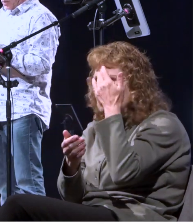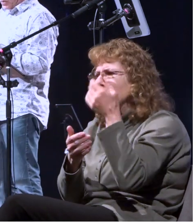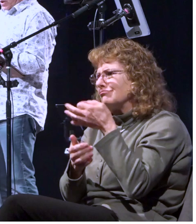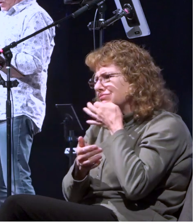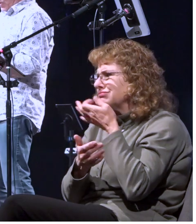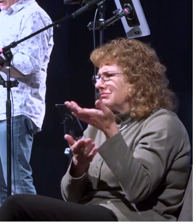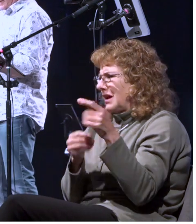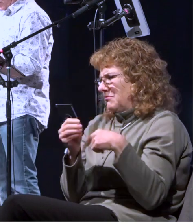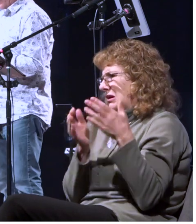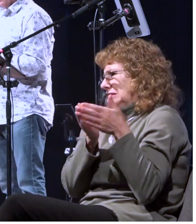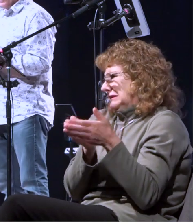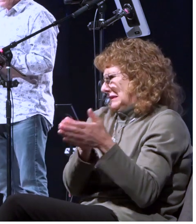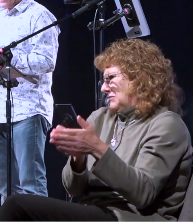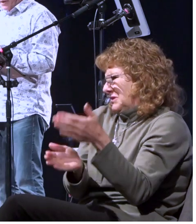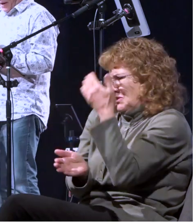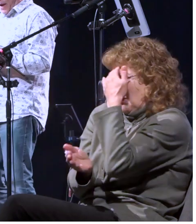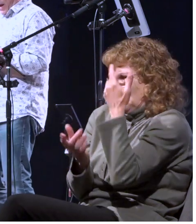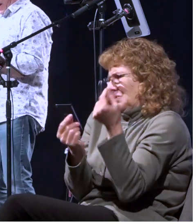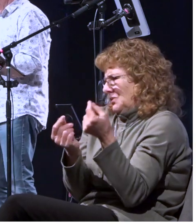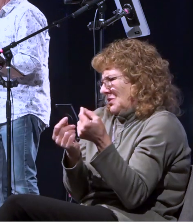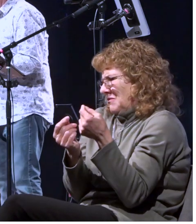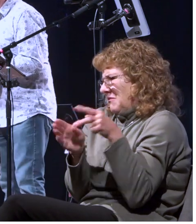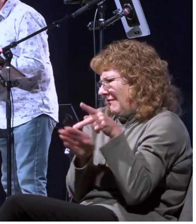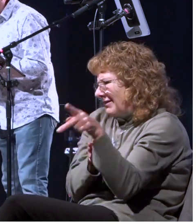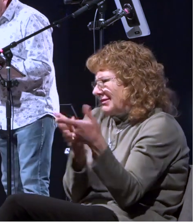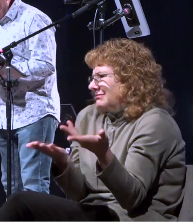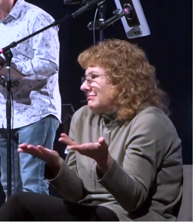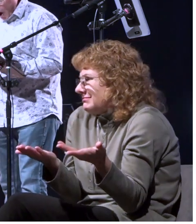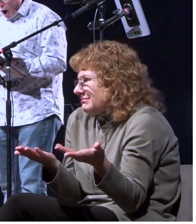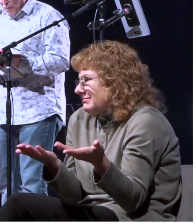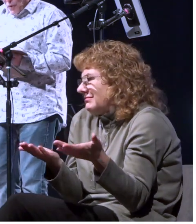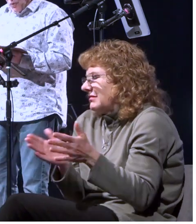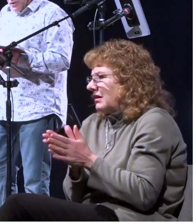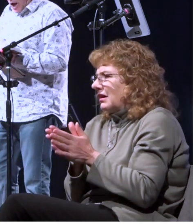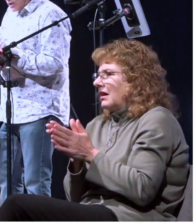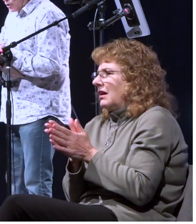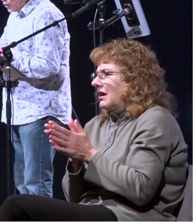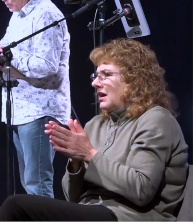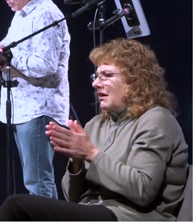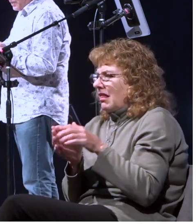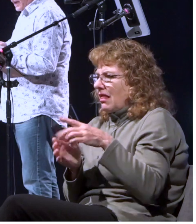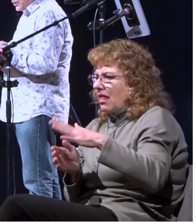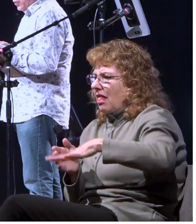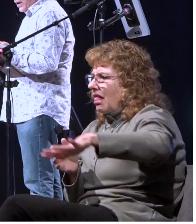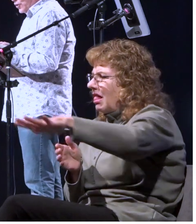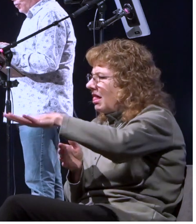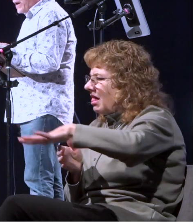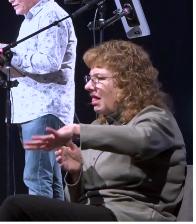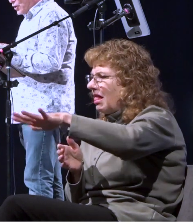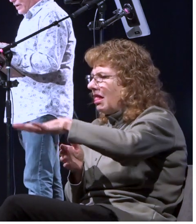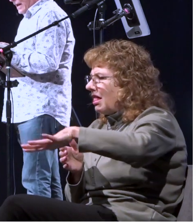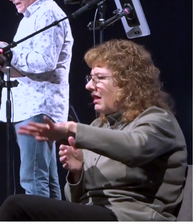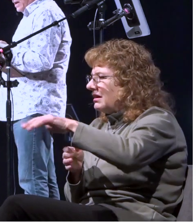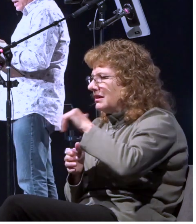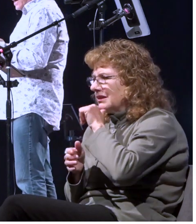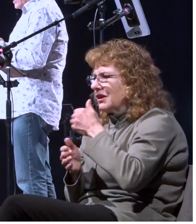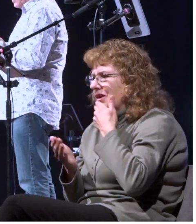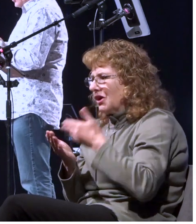knows what he's doing god bless you and because the harbor was not suitable to to to winter in the